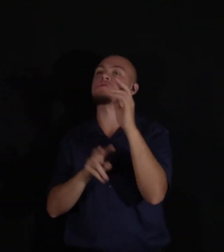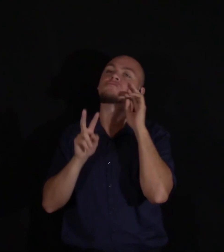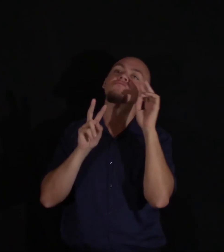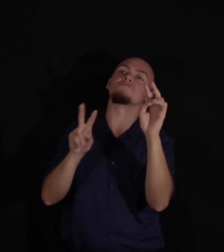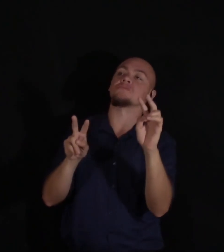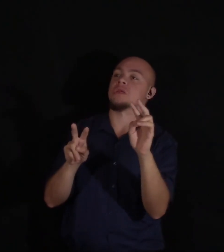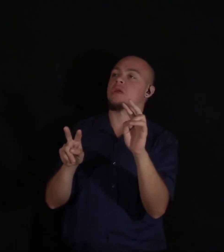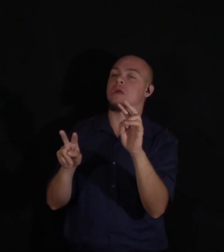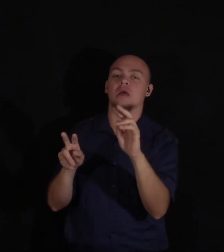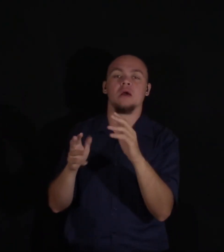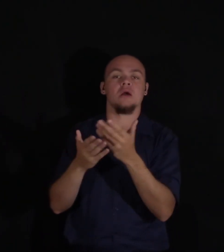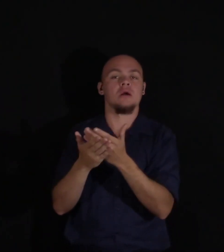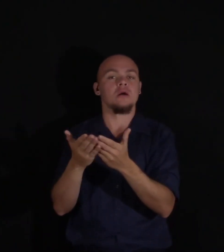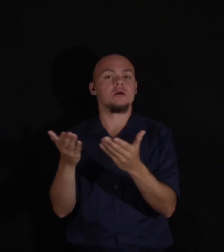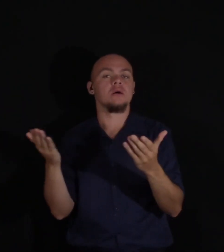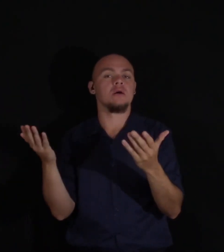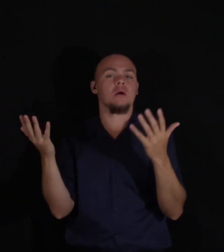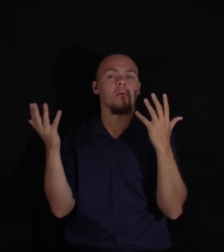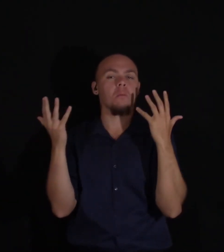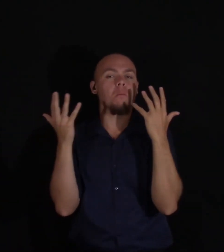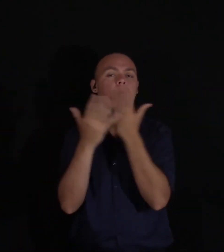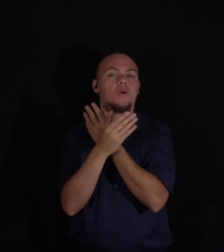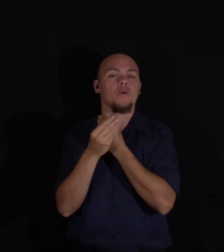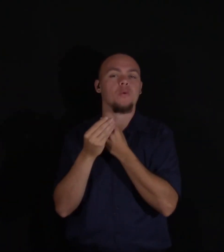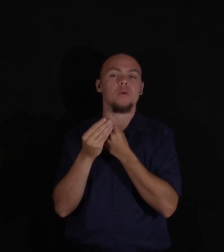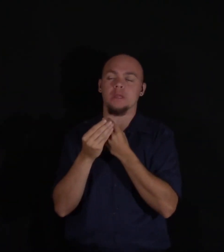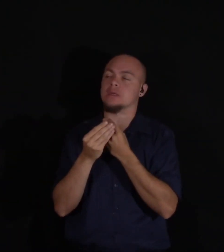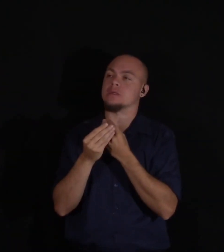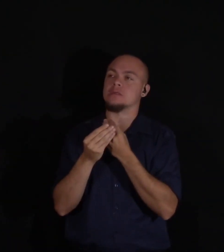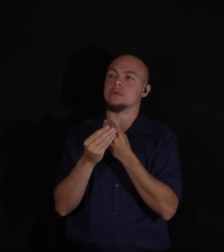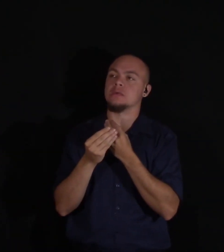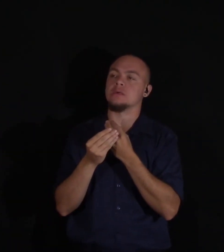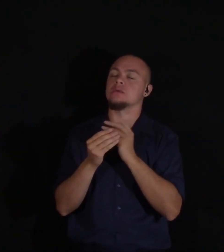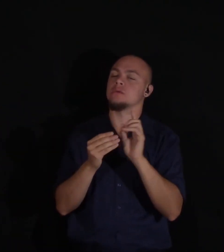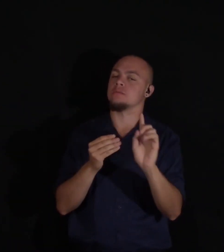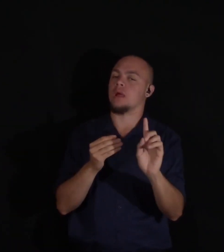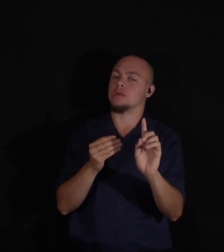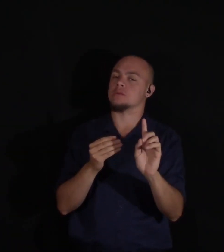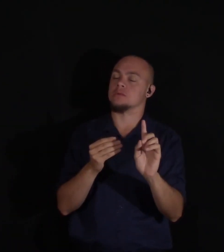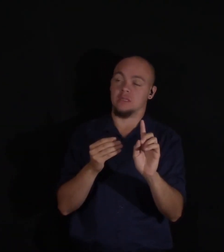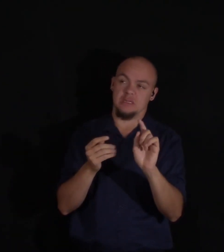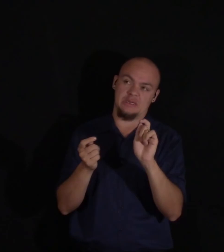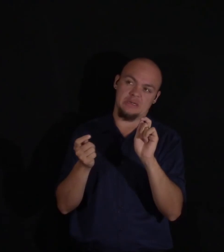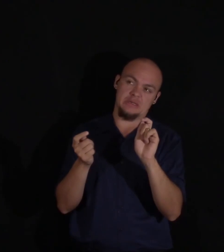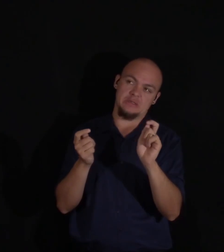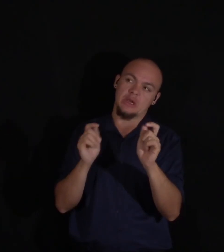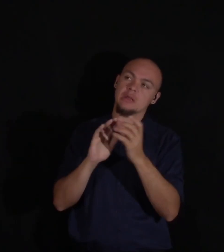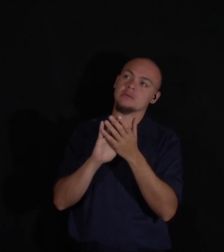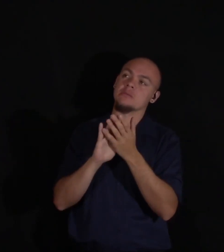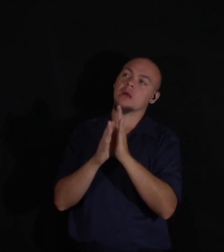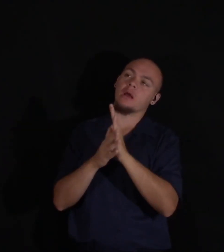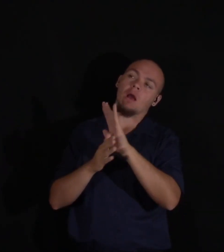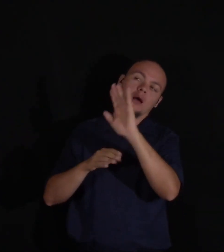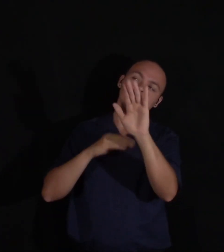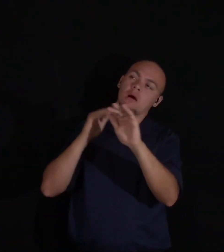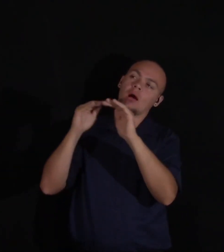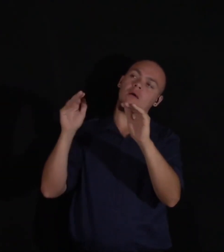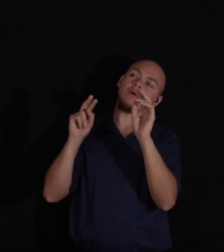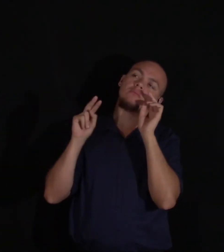scene of singular beauty. But it was augmented and rendered sublime by the mighty Alps, whose